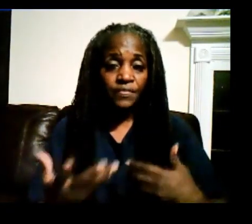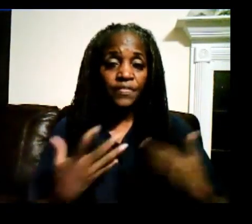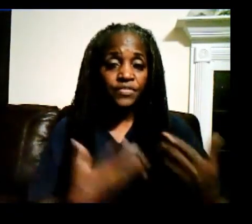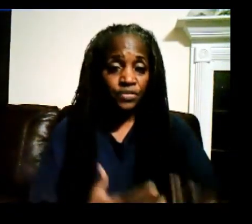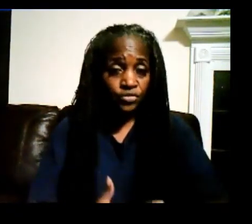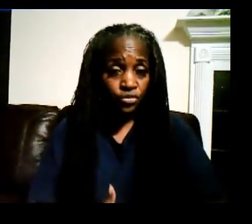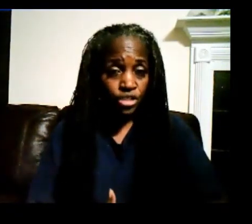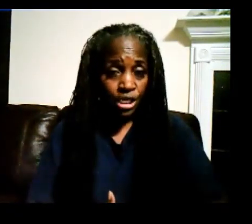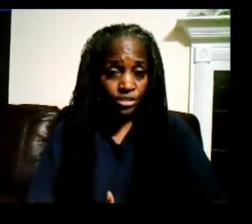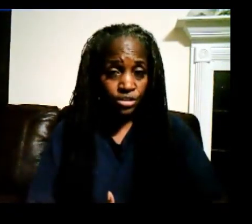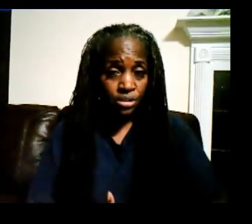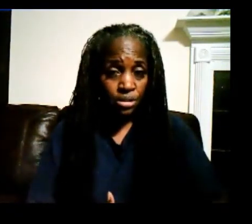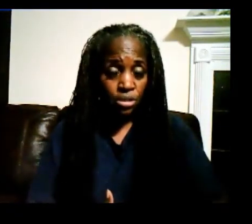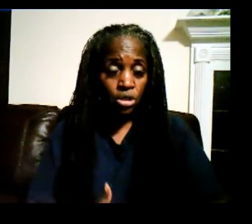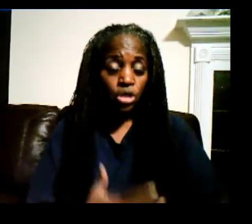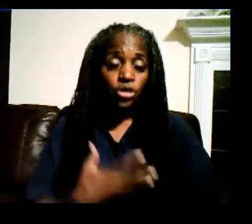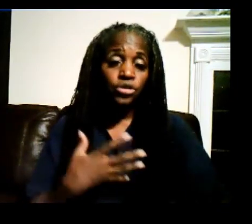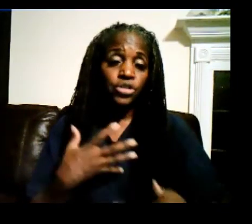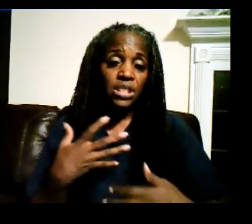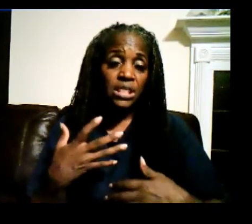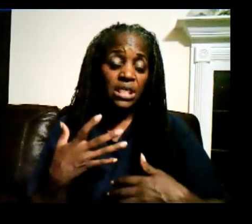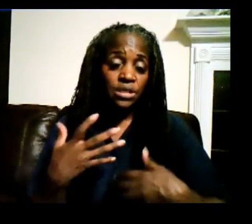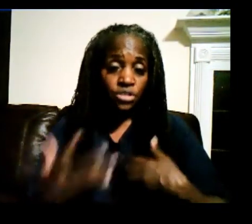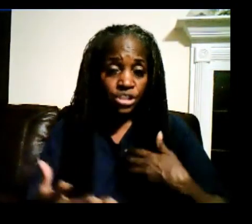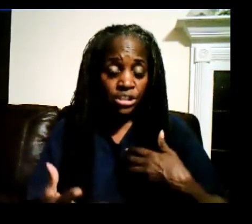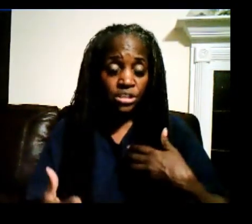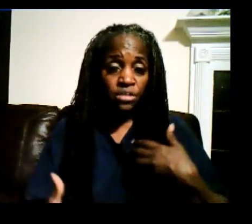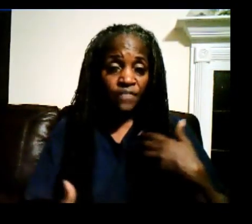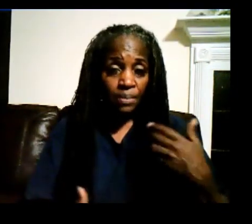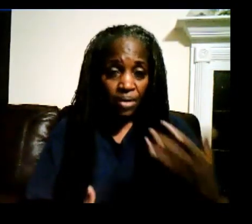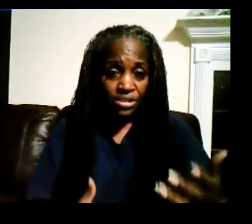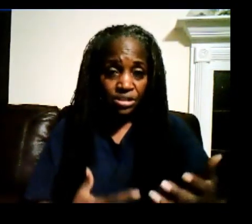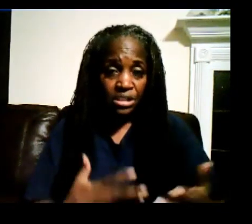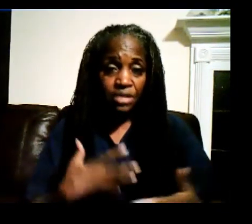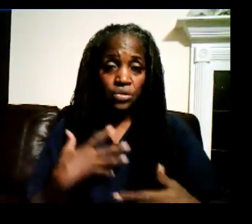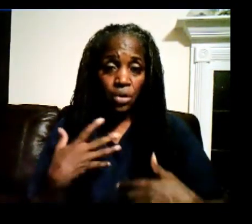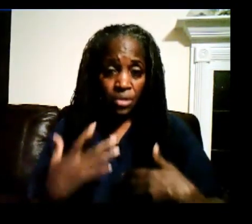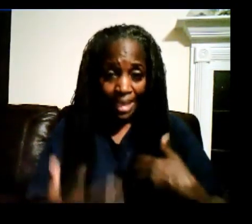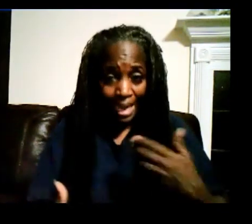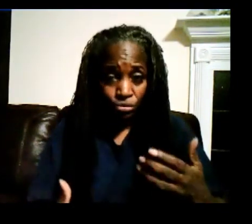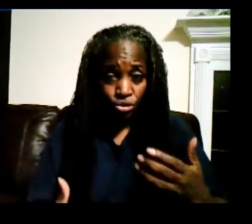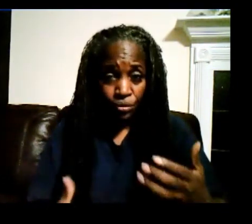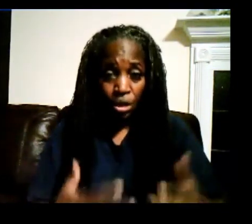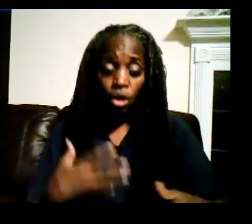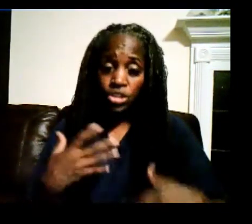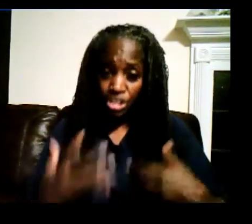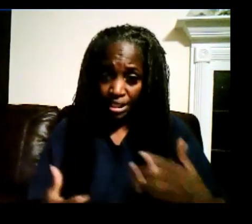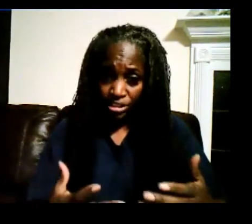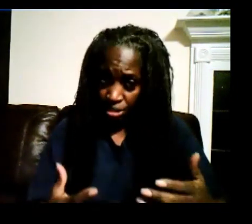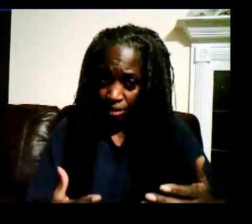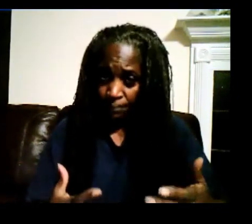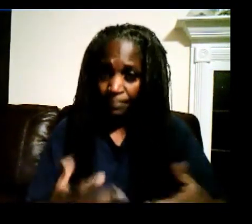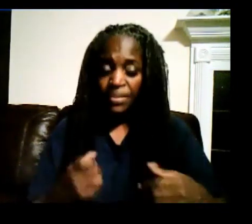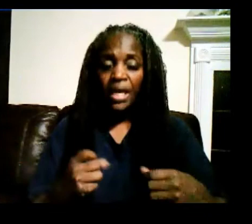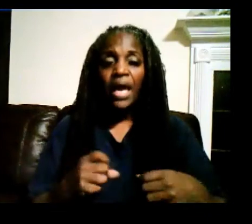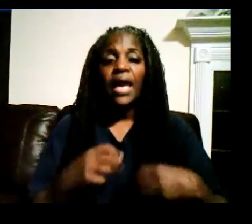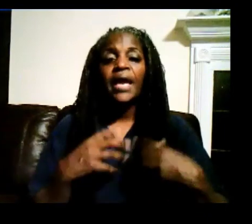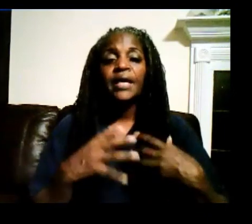that the seasons are changing, the energies, the vibrations that you are encountering are changing. And